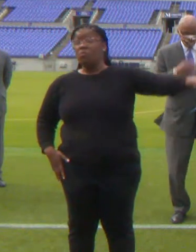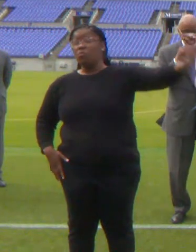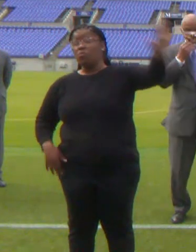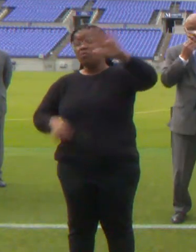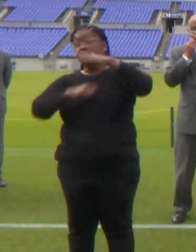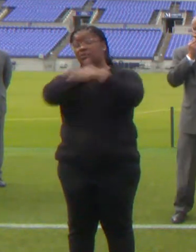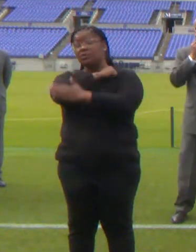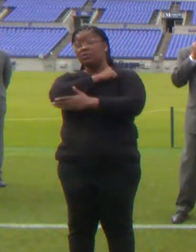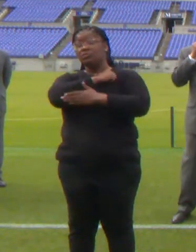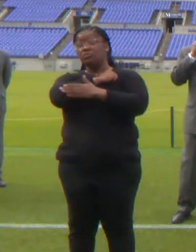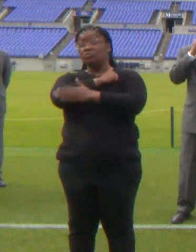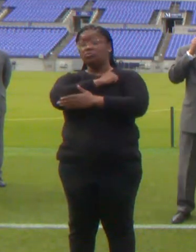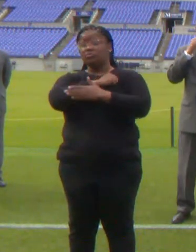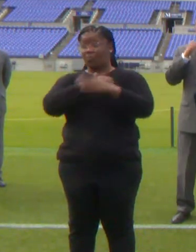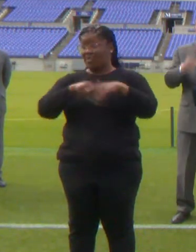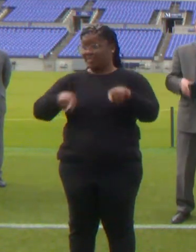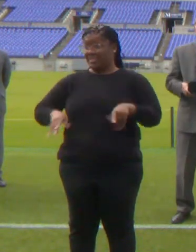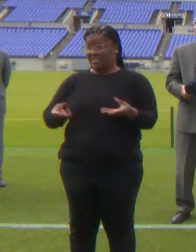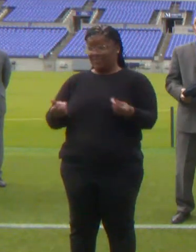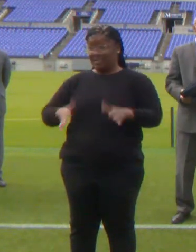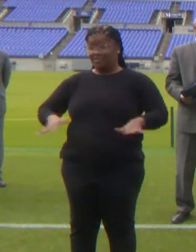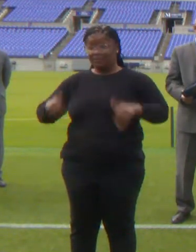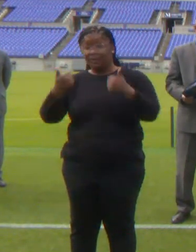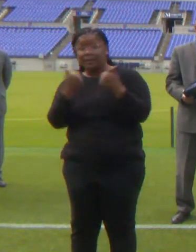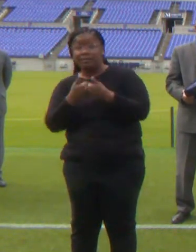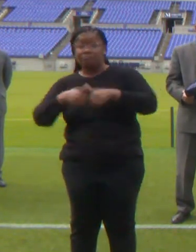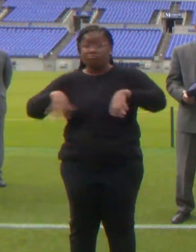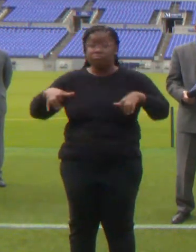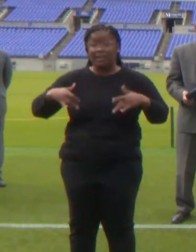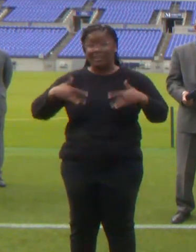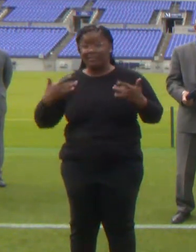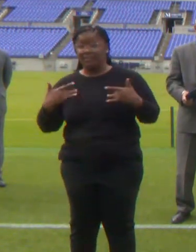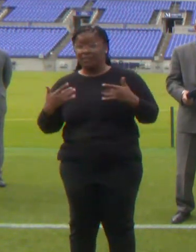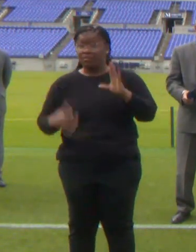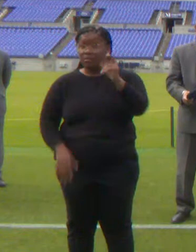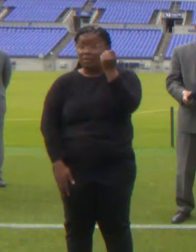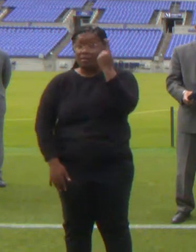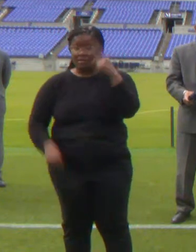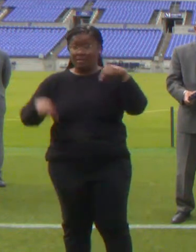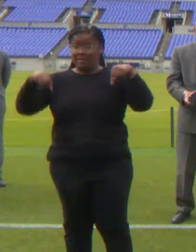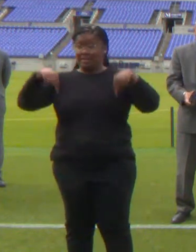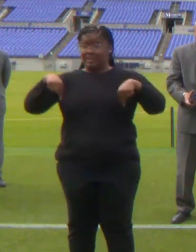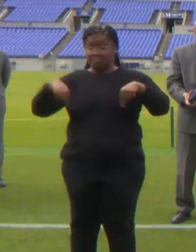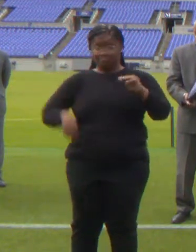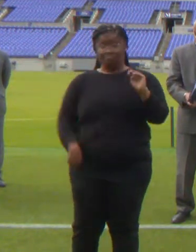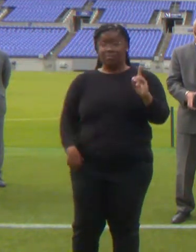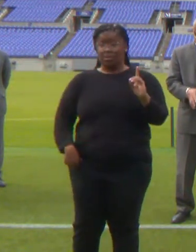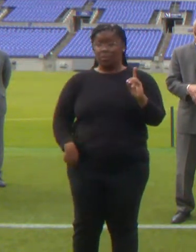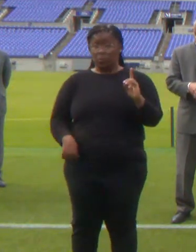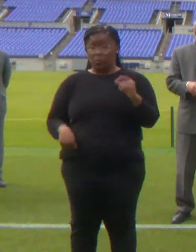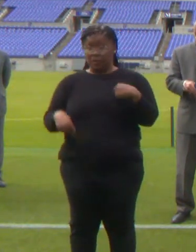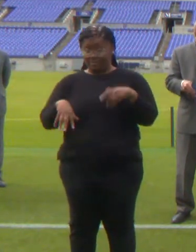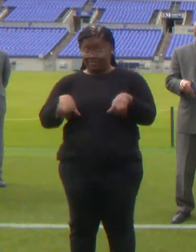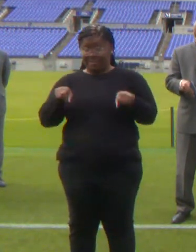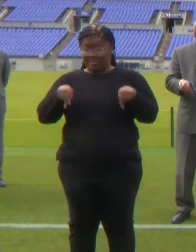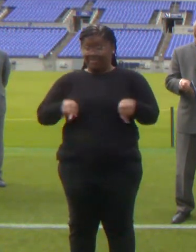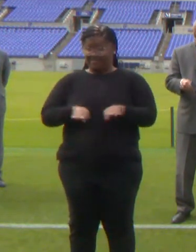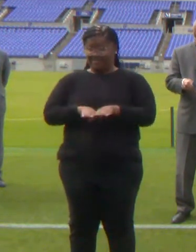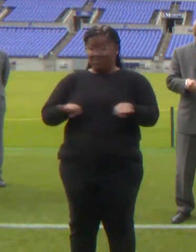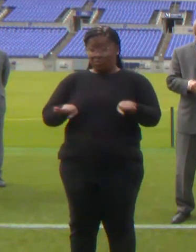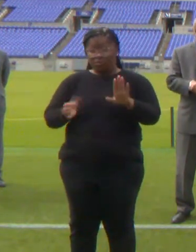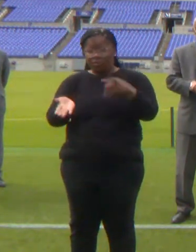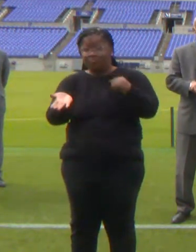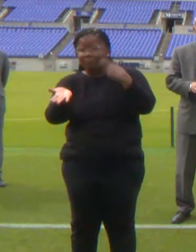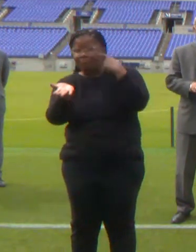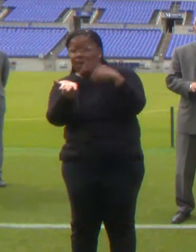and games and activities and events. However, here in Maryland today, we are taking the field to recognize the importance of getting